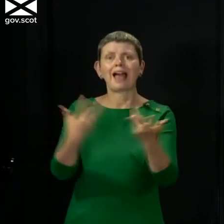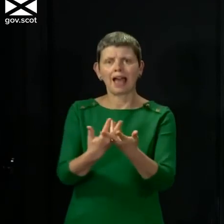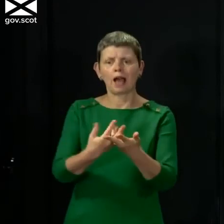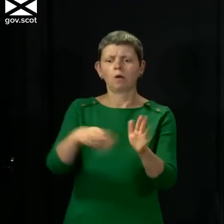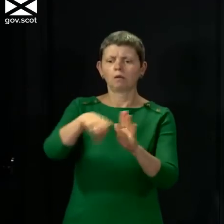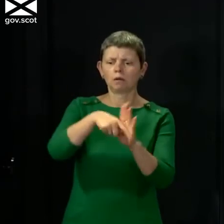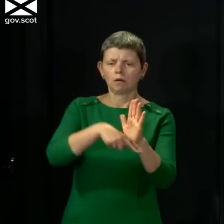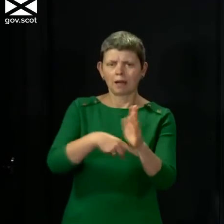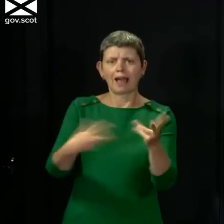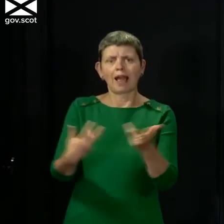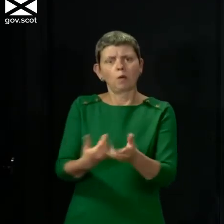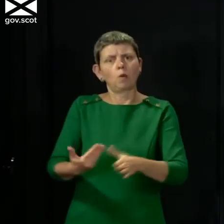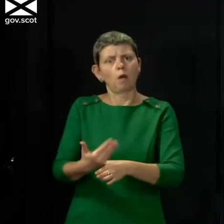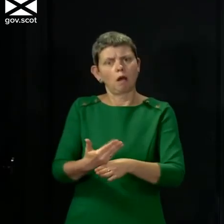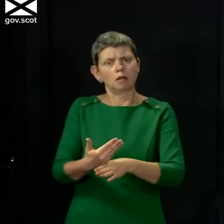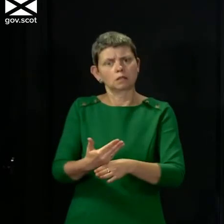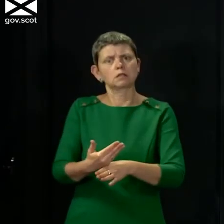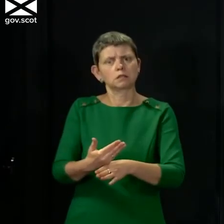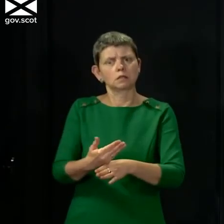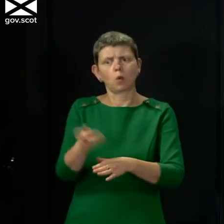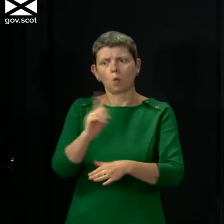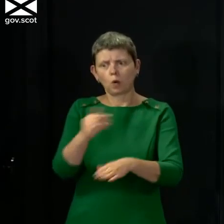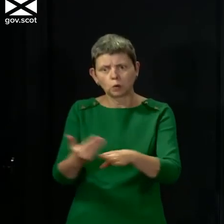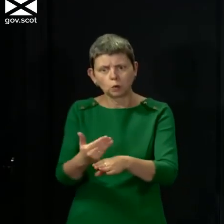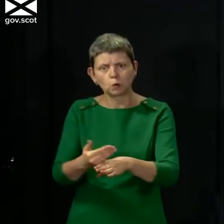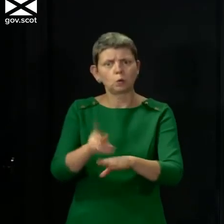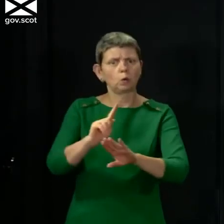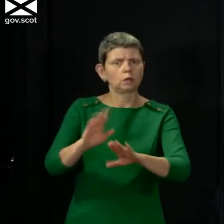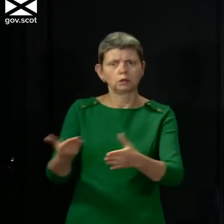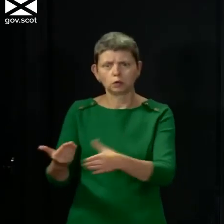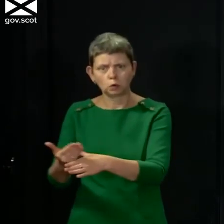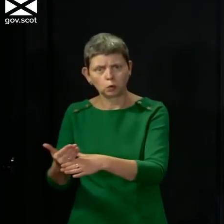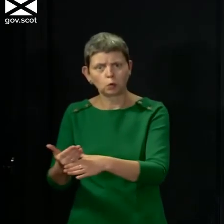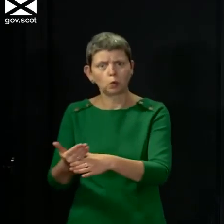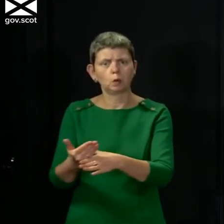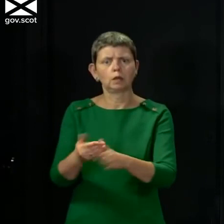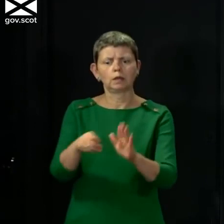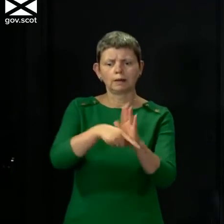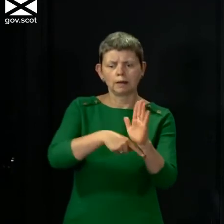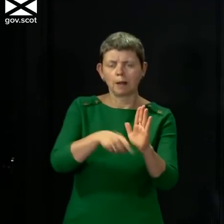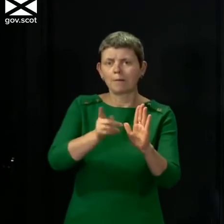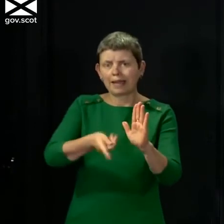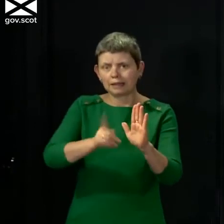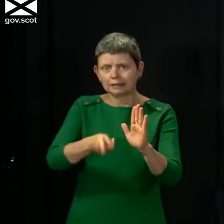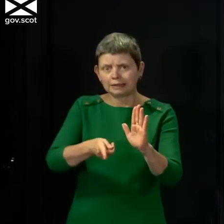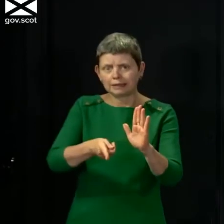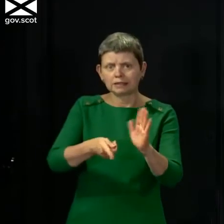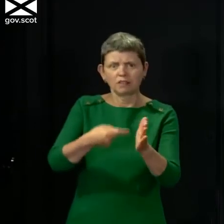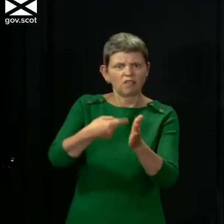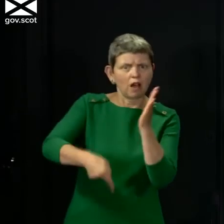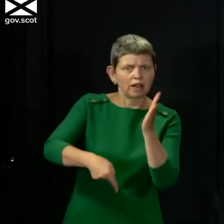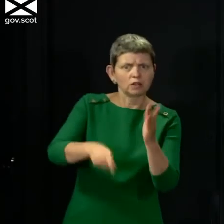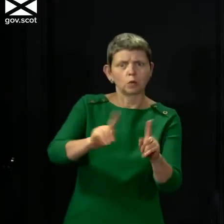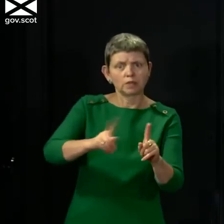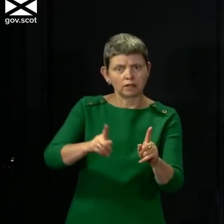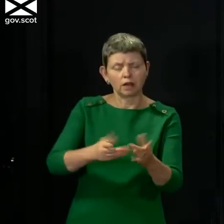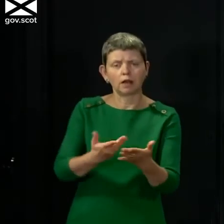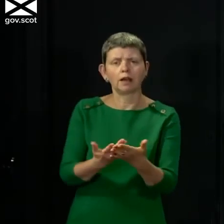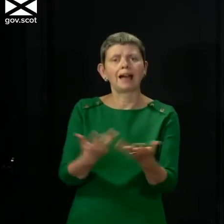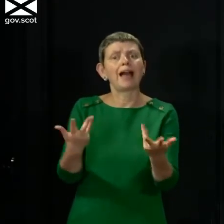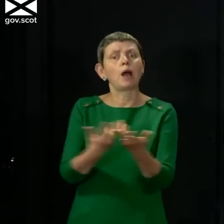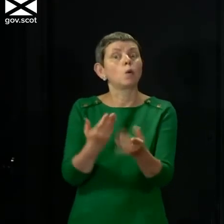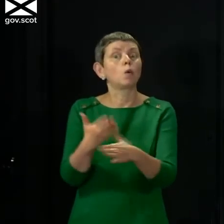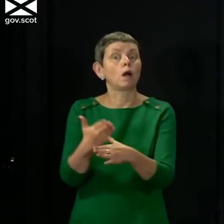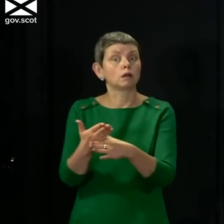legal route we will take to make them mandatory what the penalties if any might be for breach of that